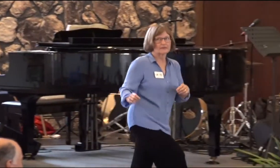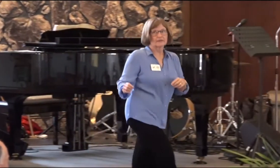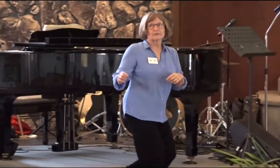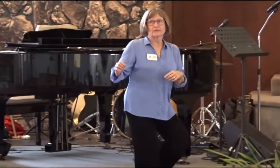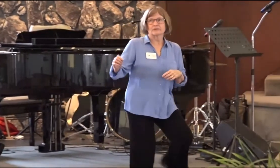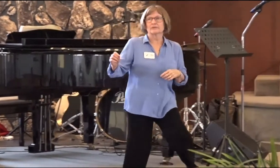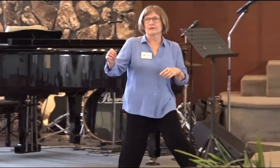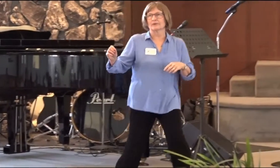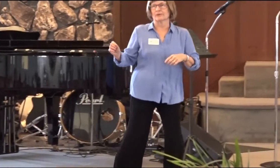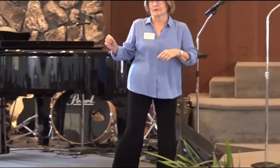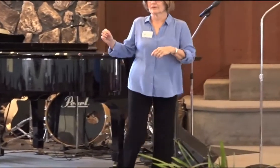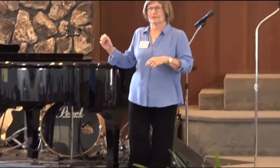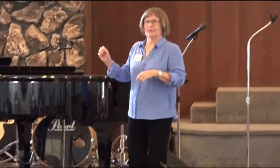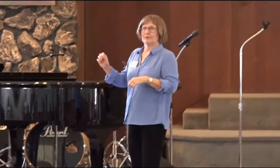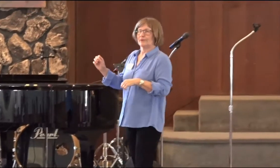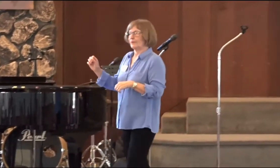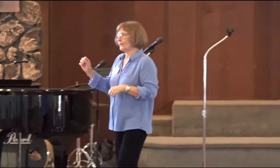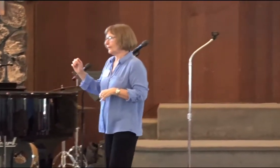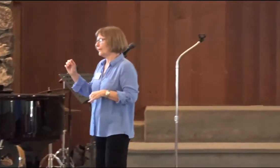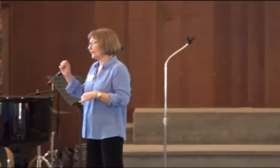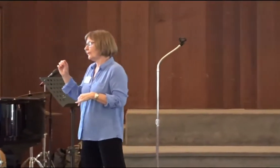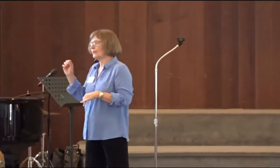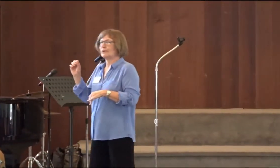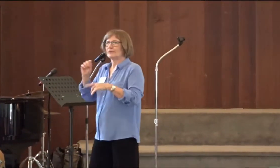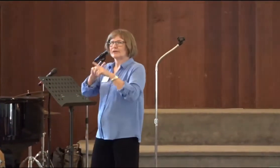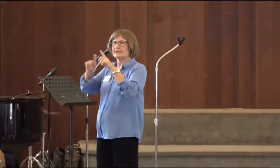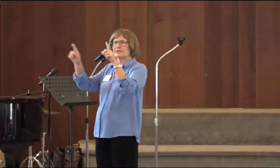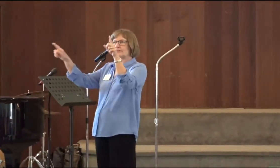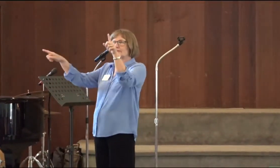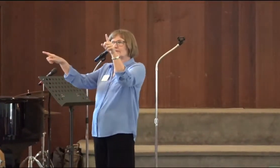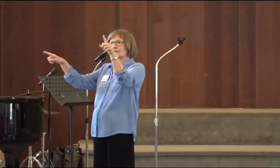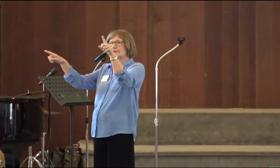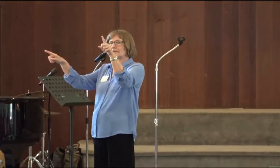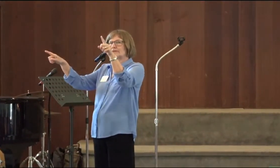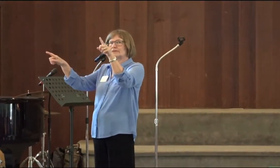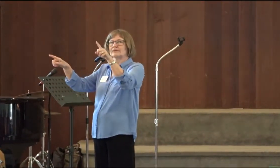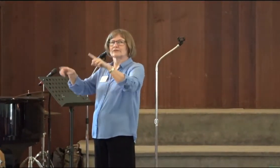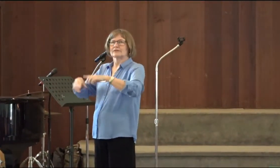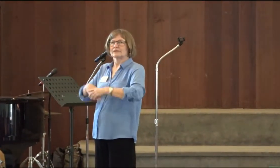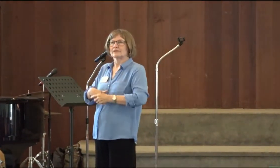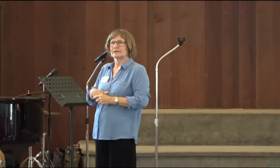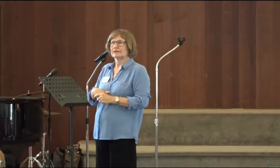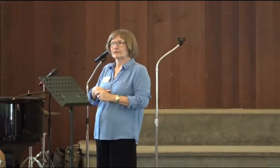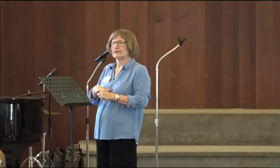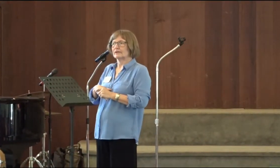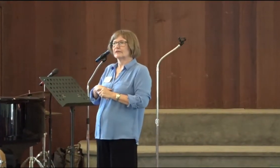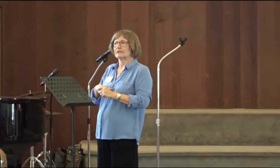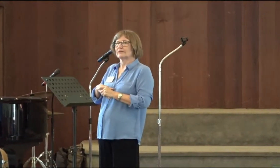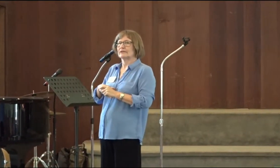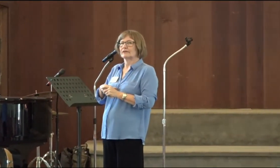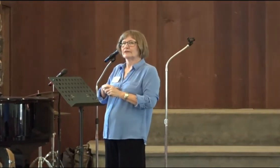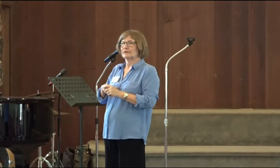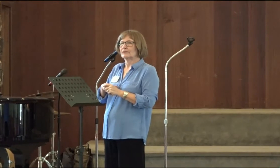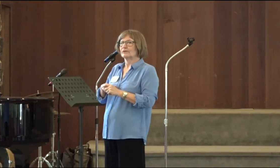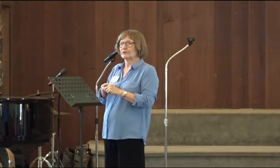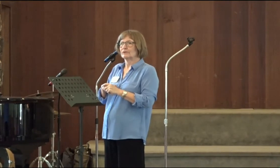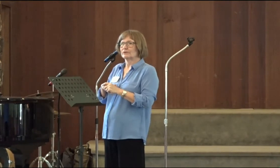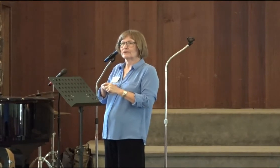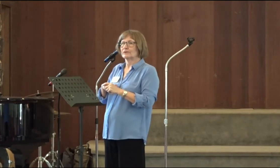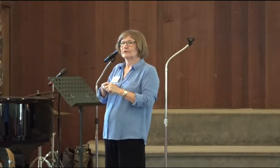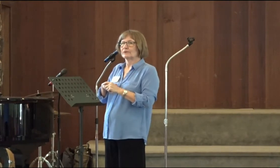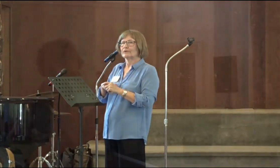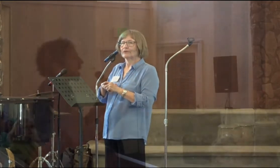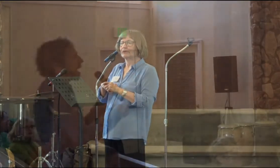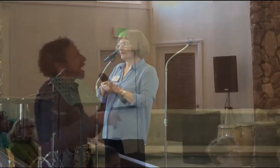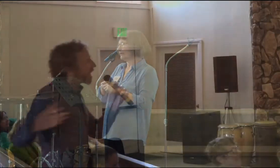that's when you lay down what you think that you have, and you allow God to use what God has. That's when you